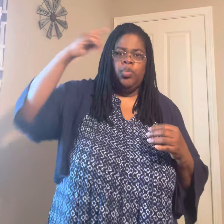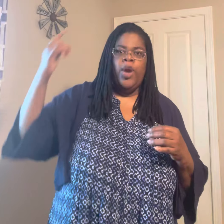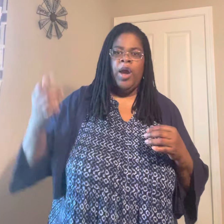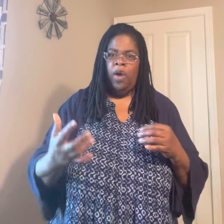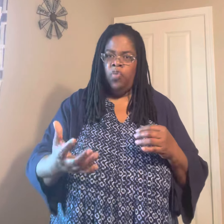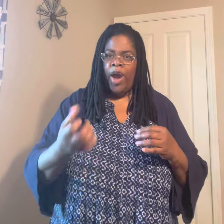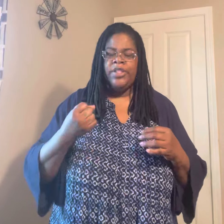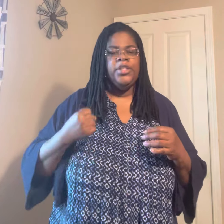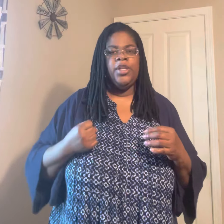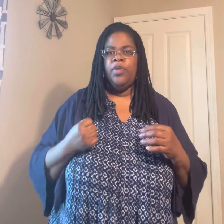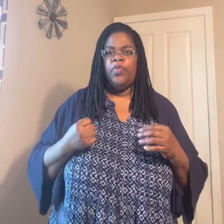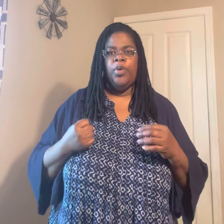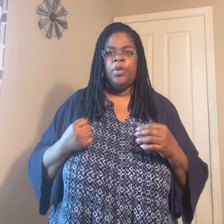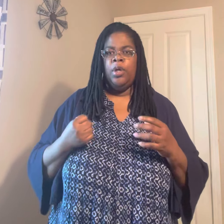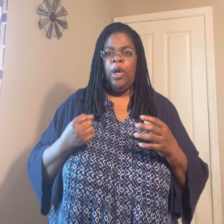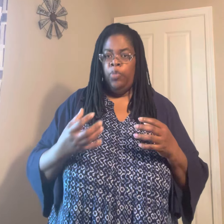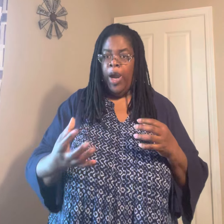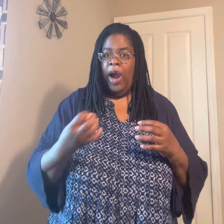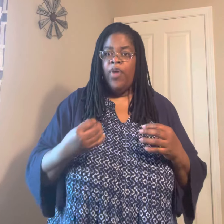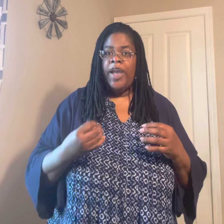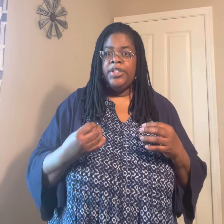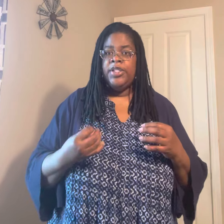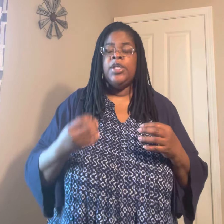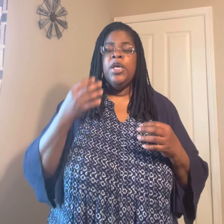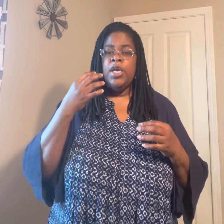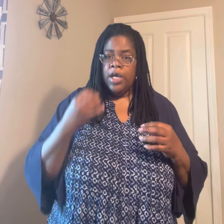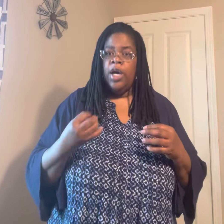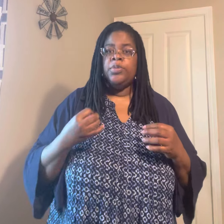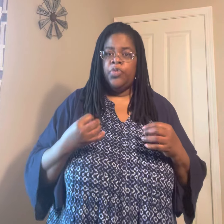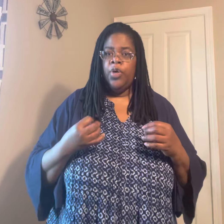where our righteousness comes from.